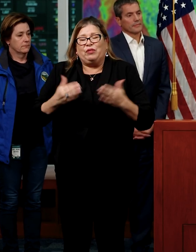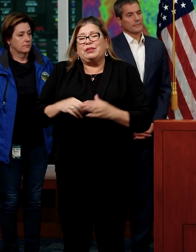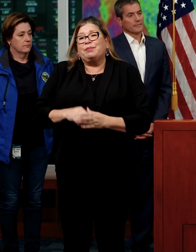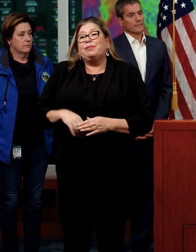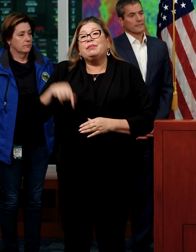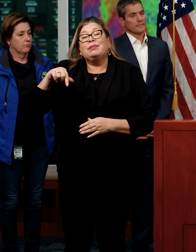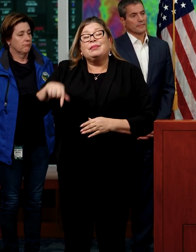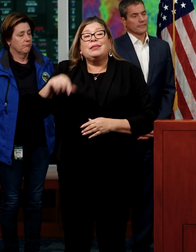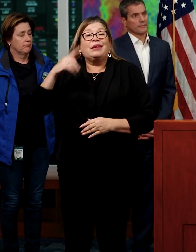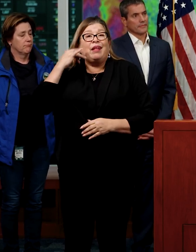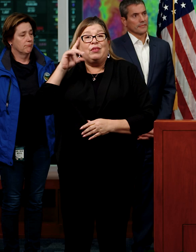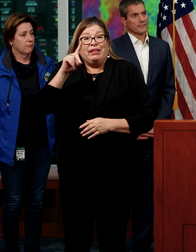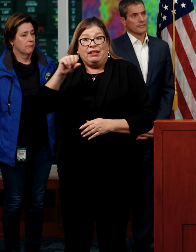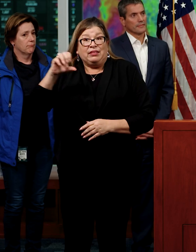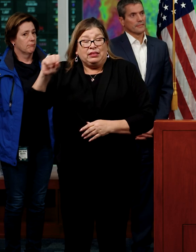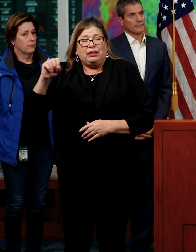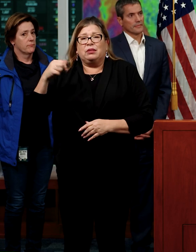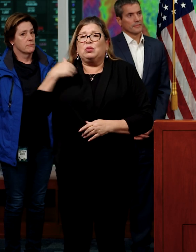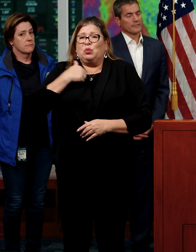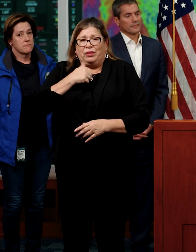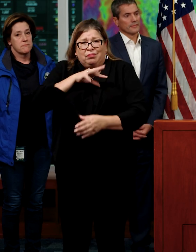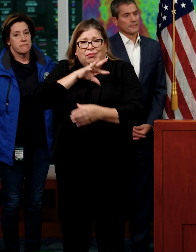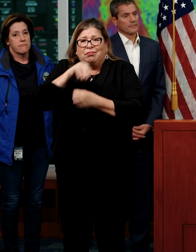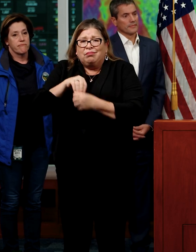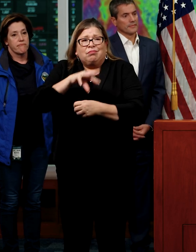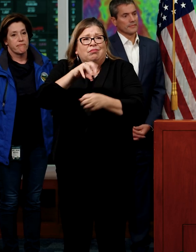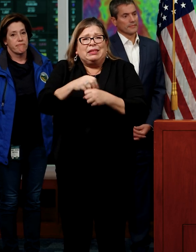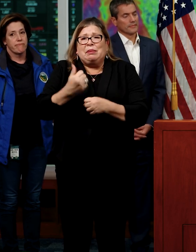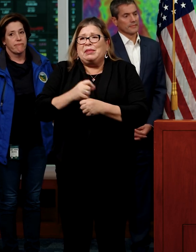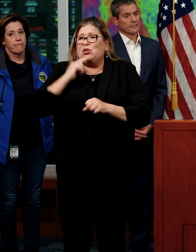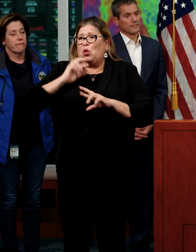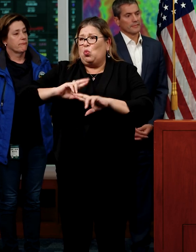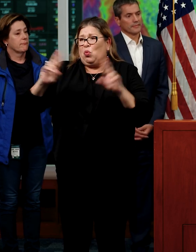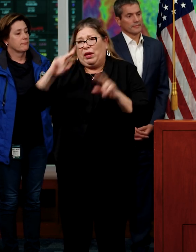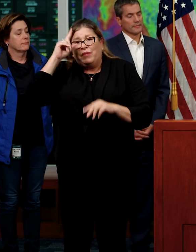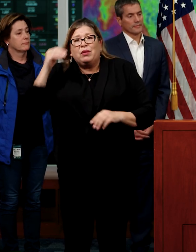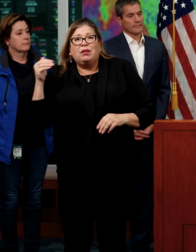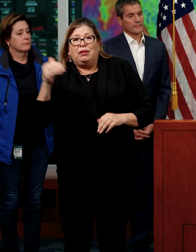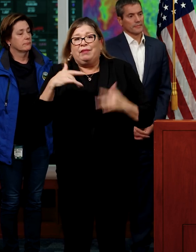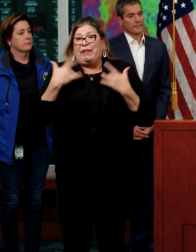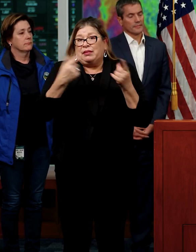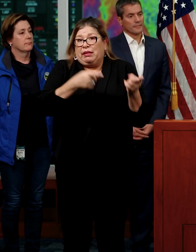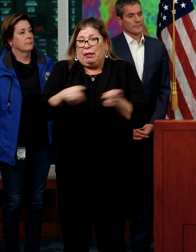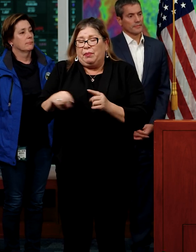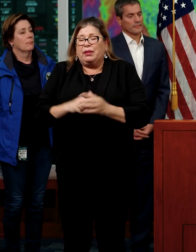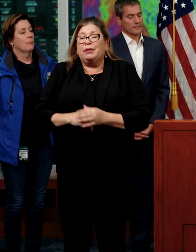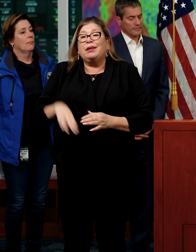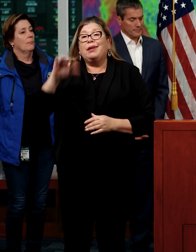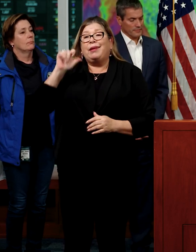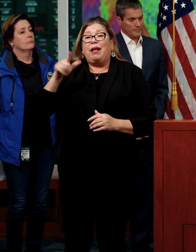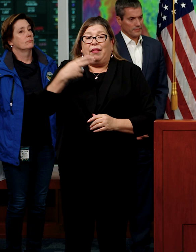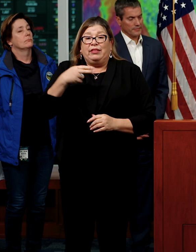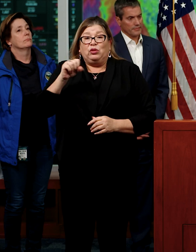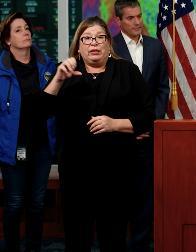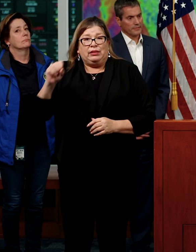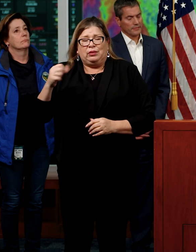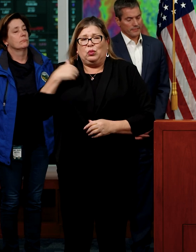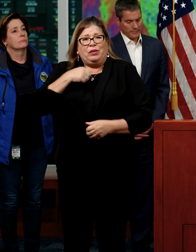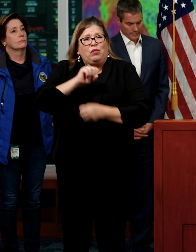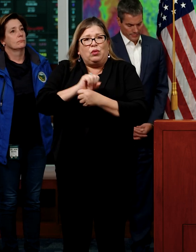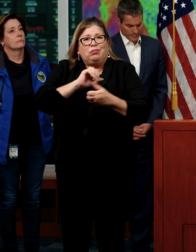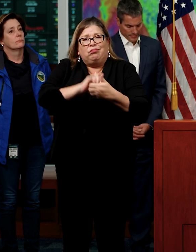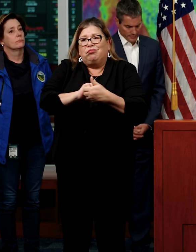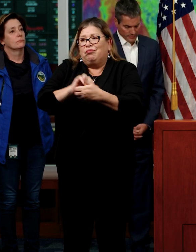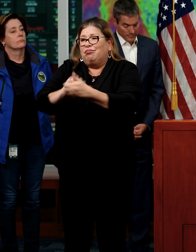and offices, has proactively engaged in preparation for the upcoming events. Cal HHS has also engaged with local and